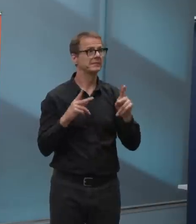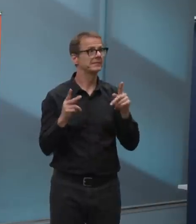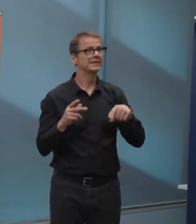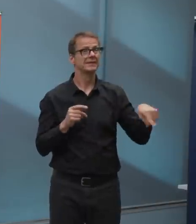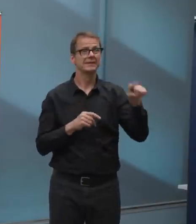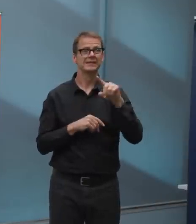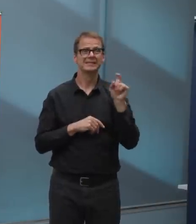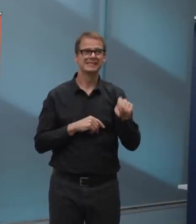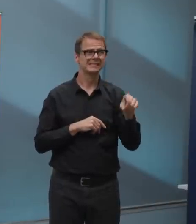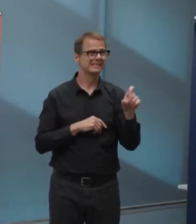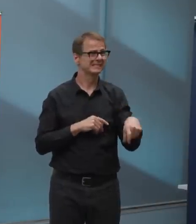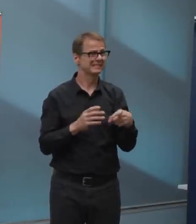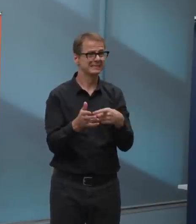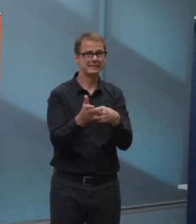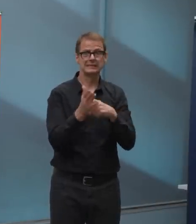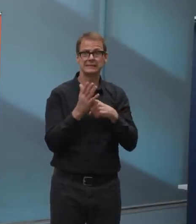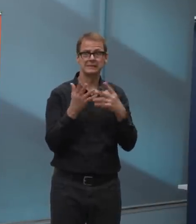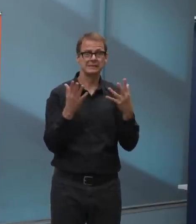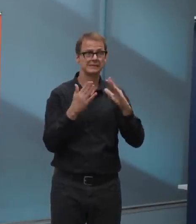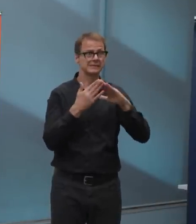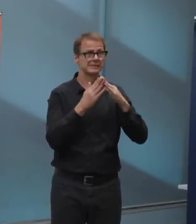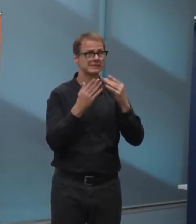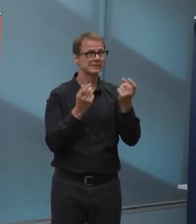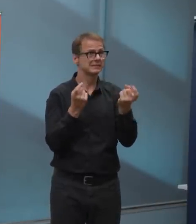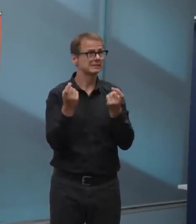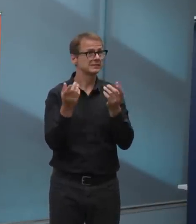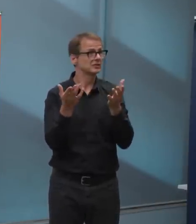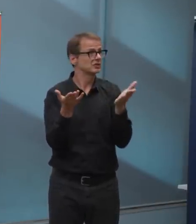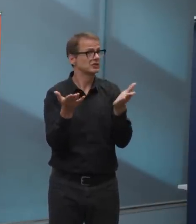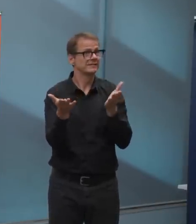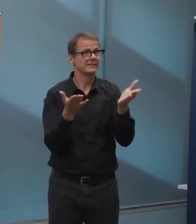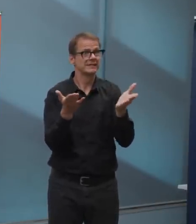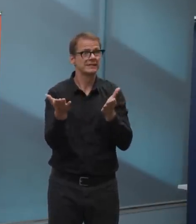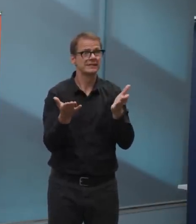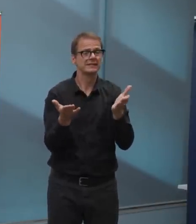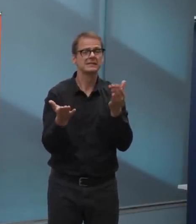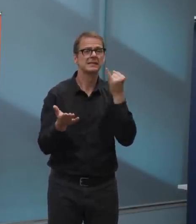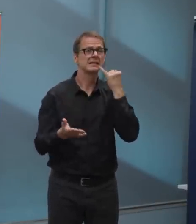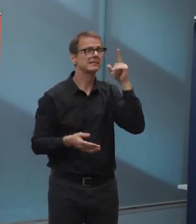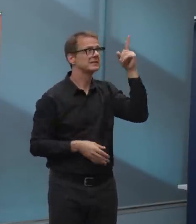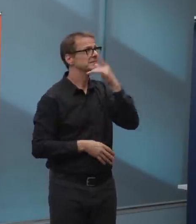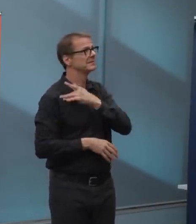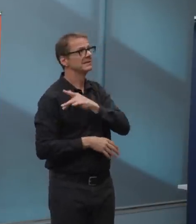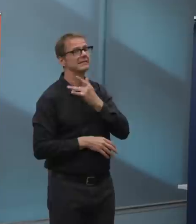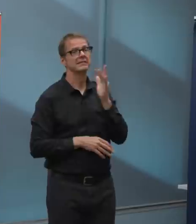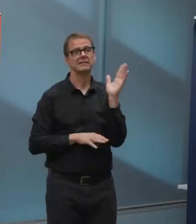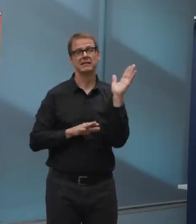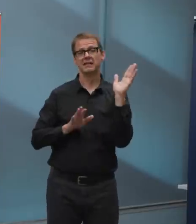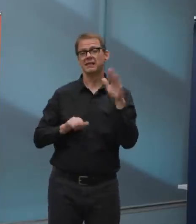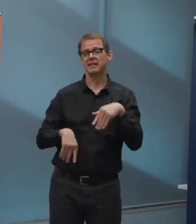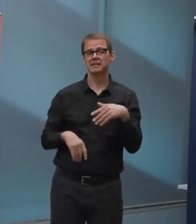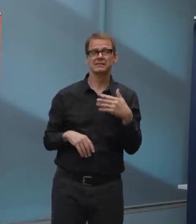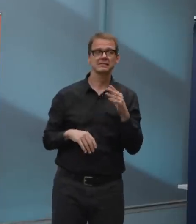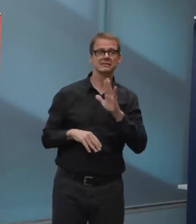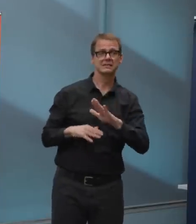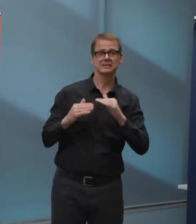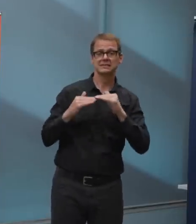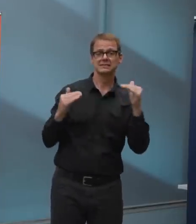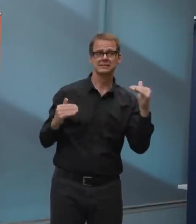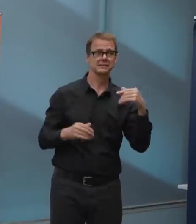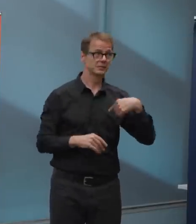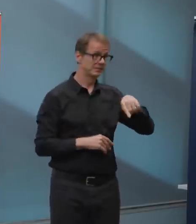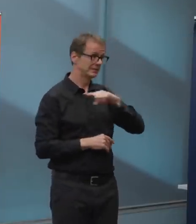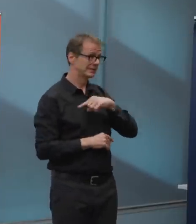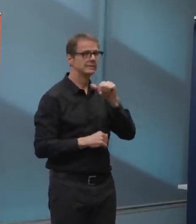not an acceptable option. Now I was pleased to hear that the Minister of Municipal Affairs, who is after all from